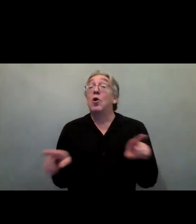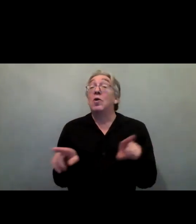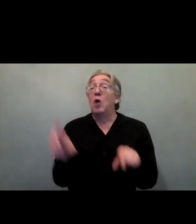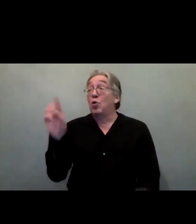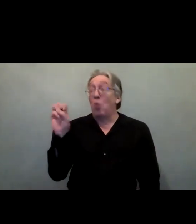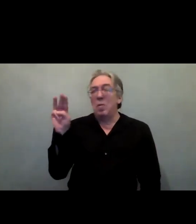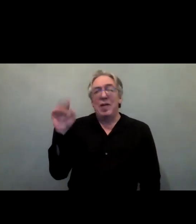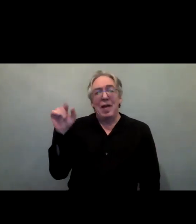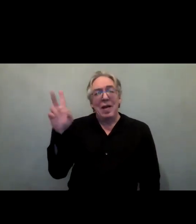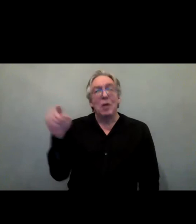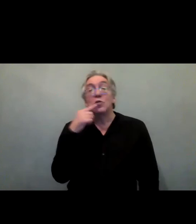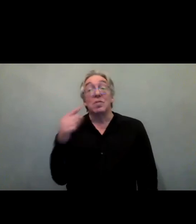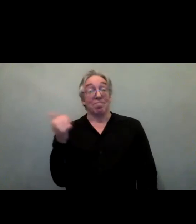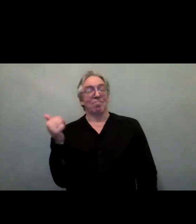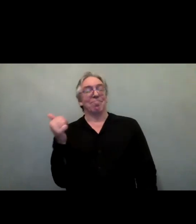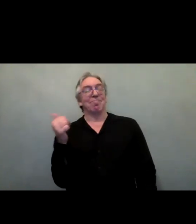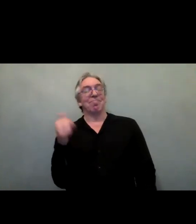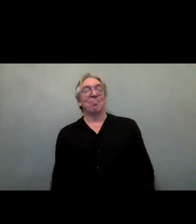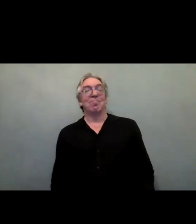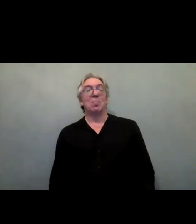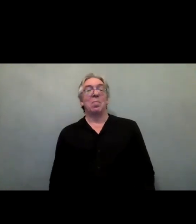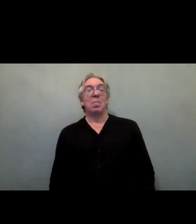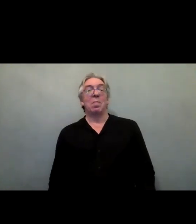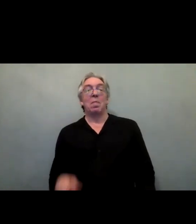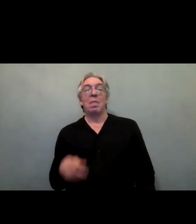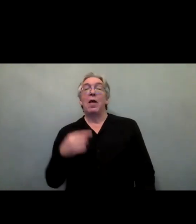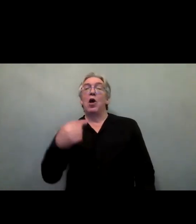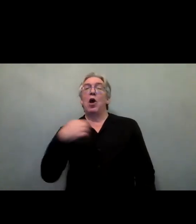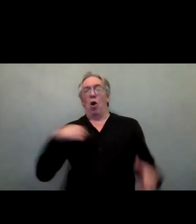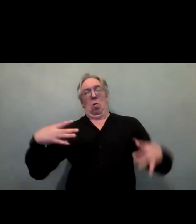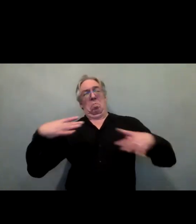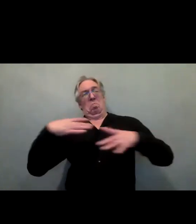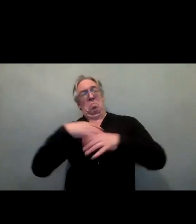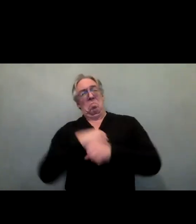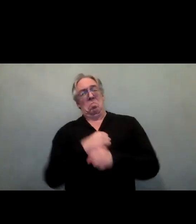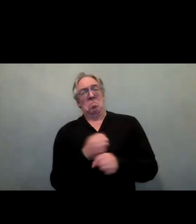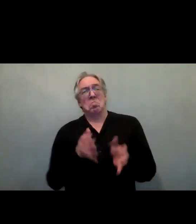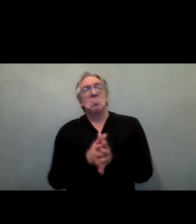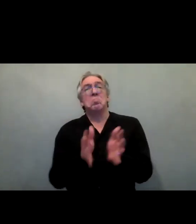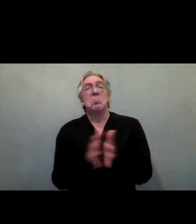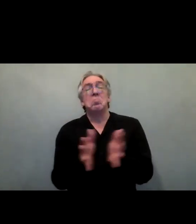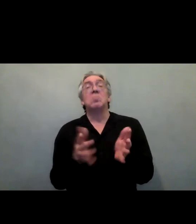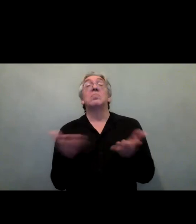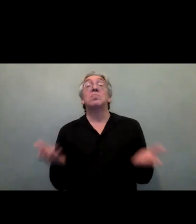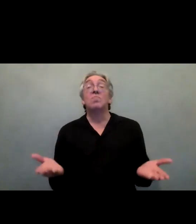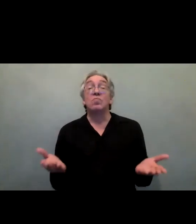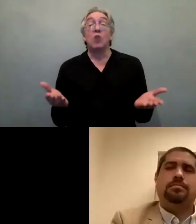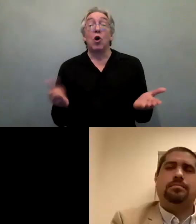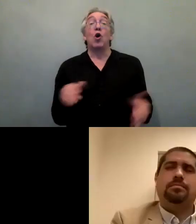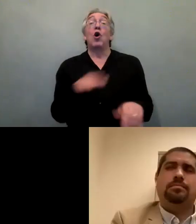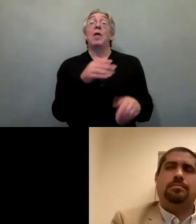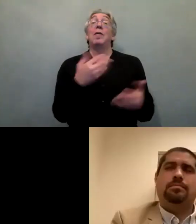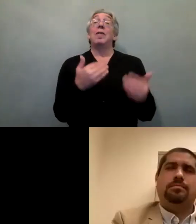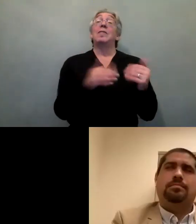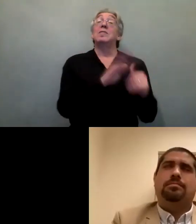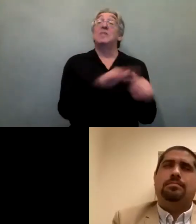convey some of the key messages that are included in a publication on children with disability and COVID-19 that will